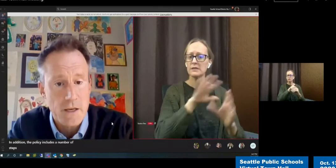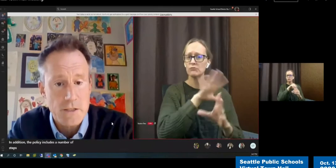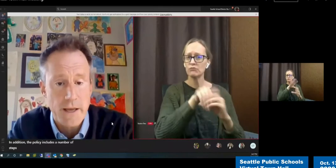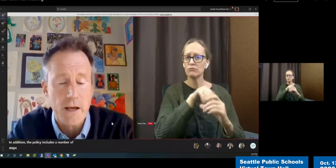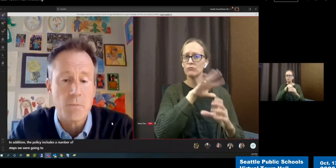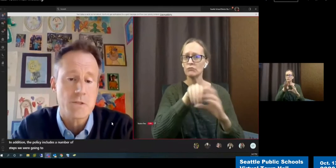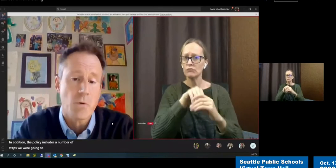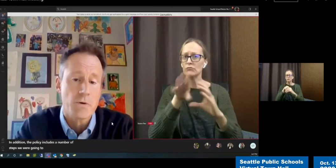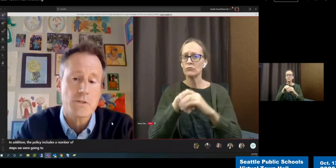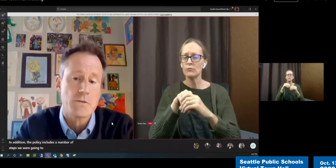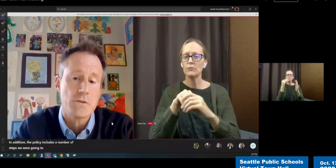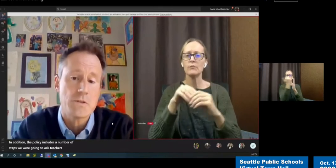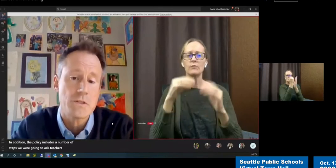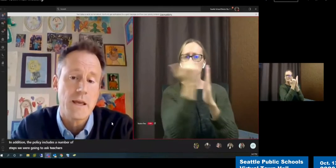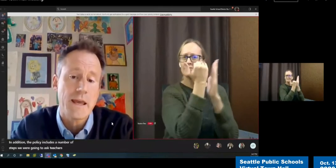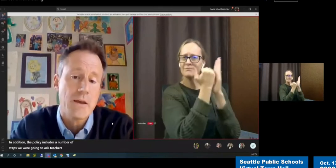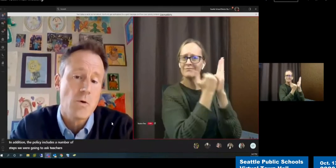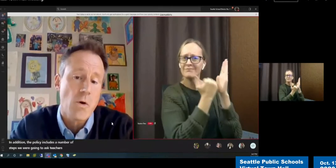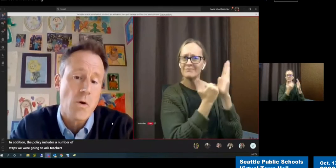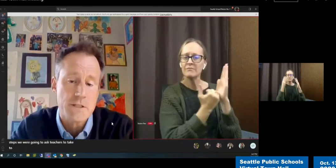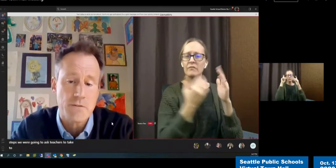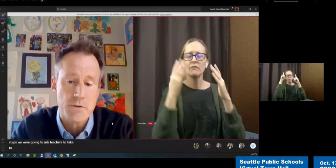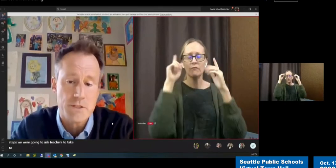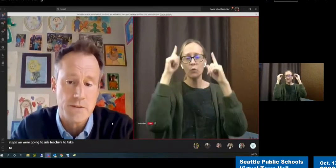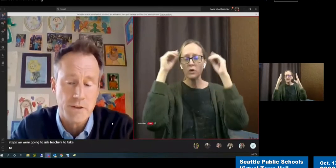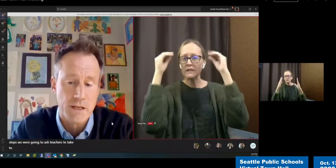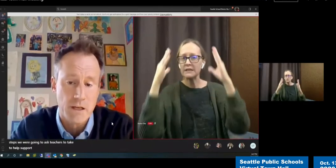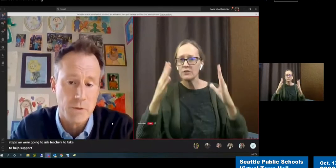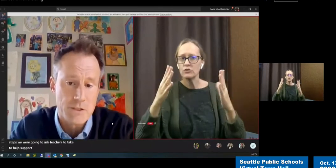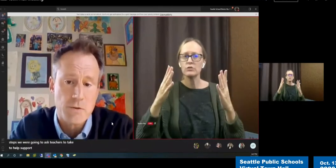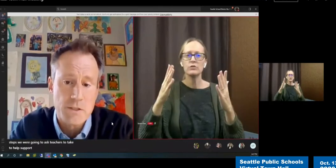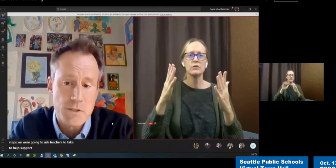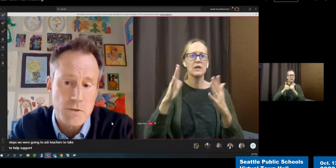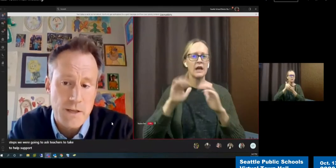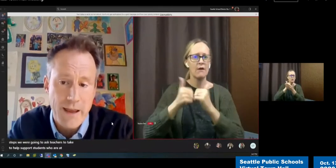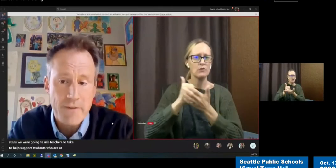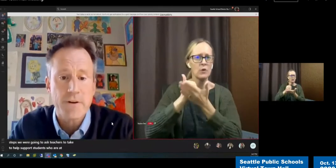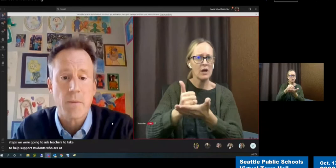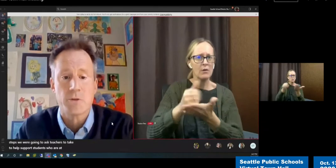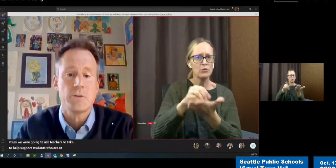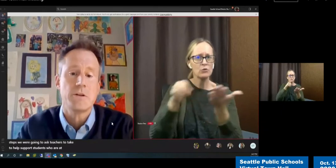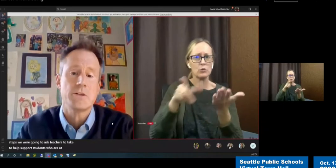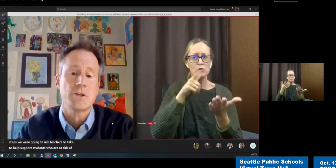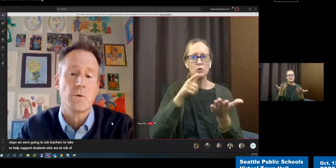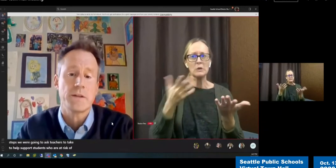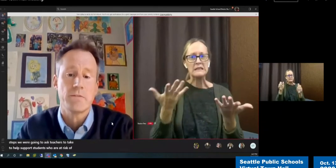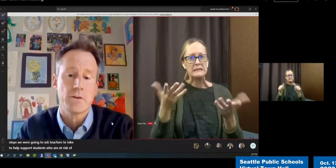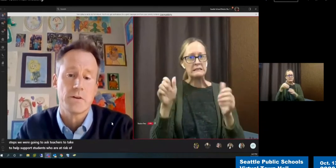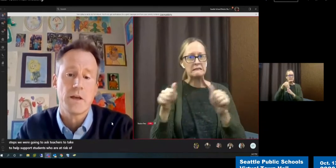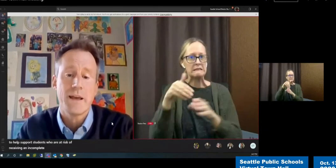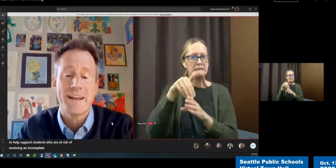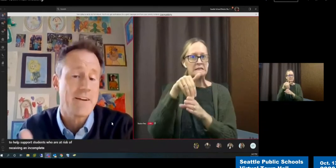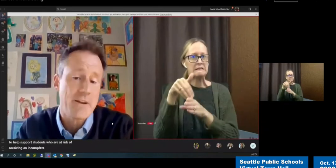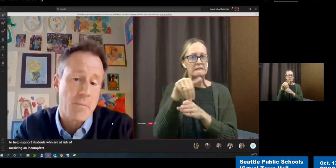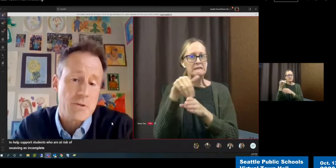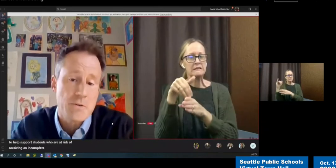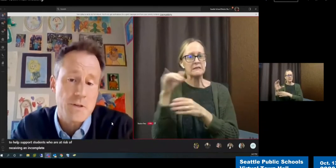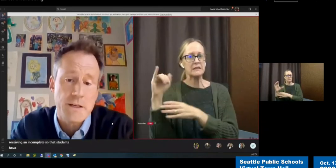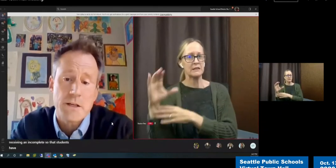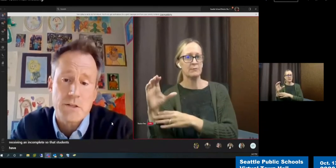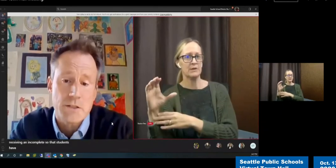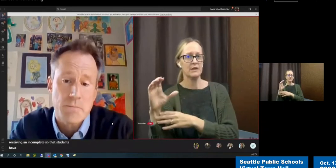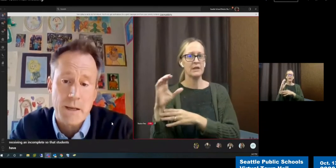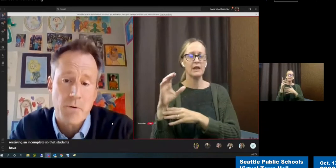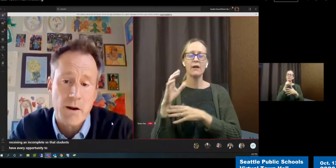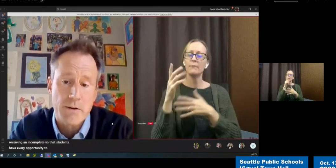to help support students who are at risk of receiving an incomplete. So that students have every opportunity to show what they've learned and every opportunity